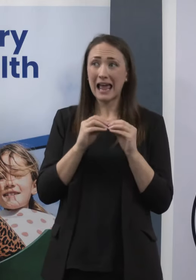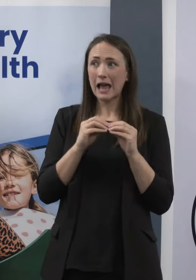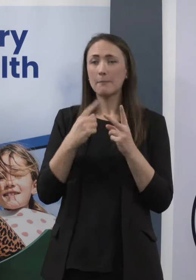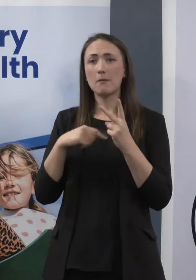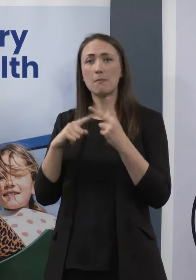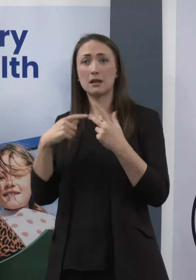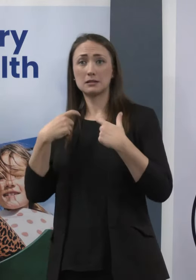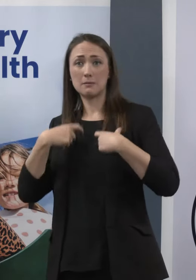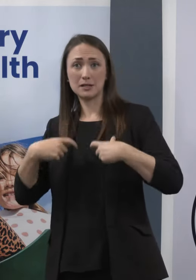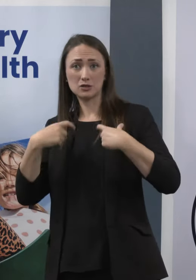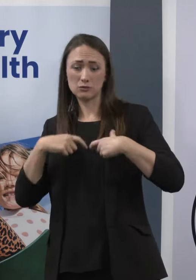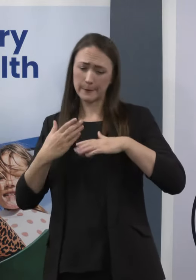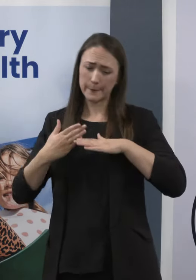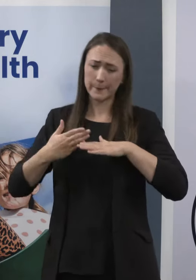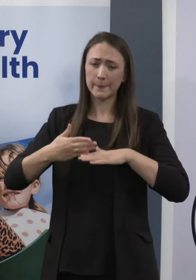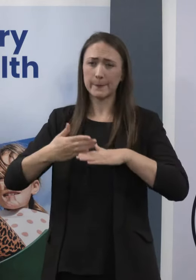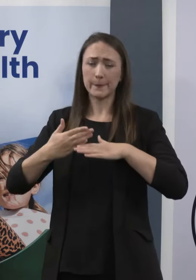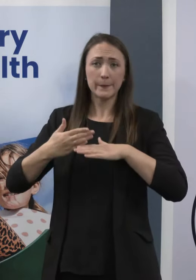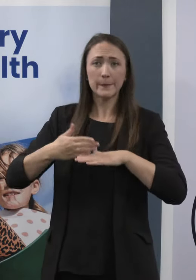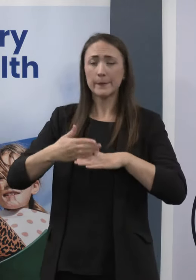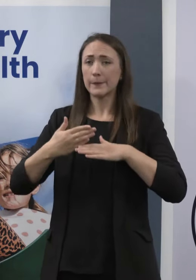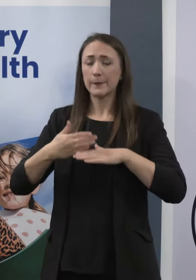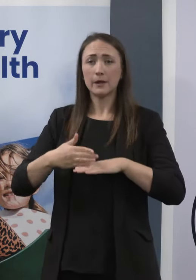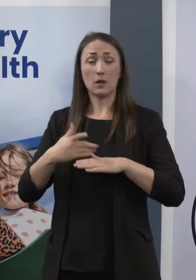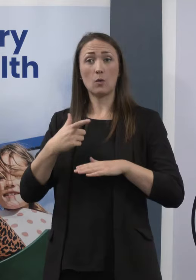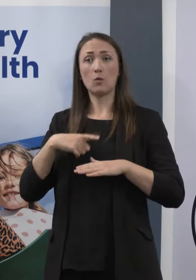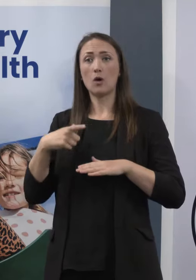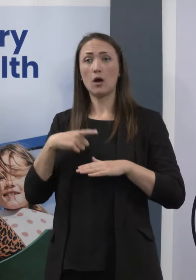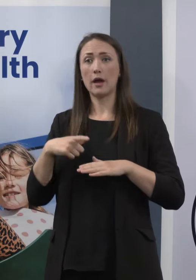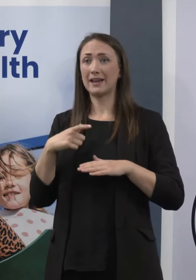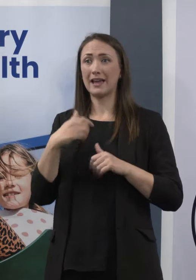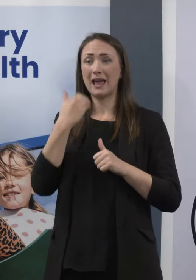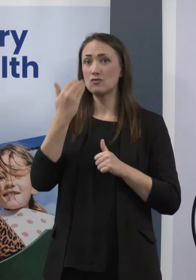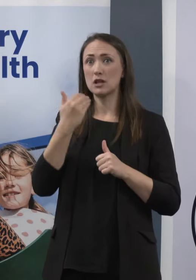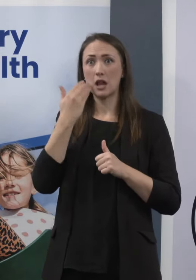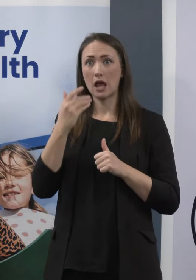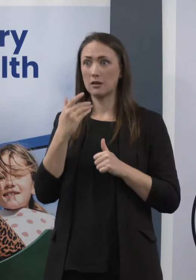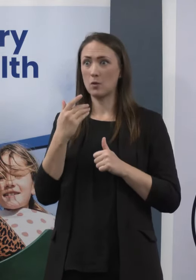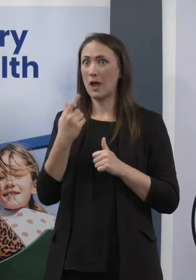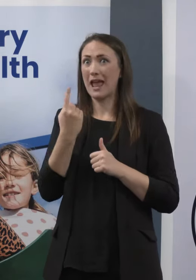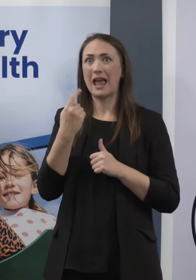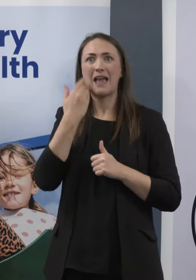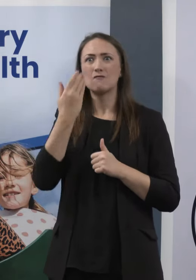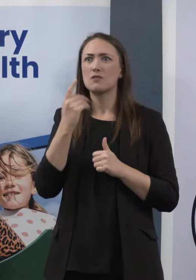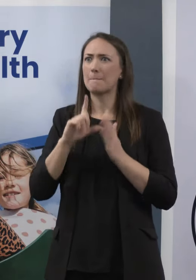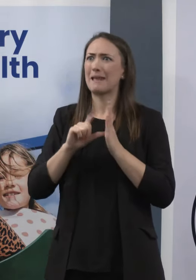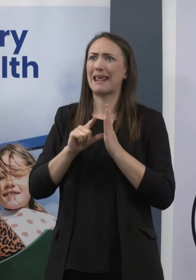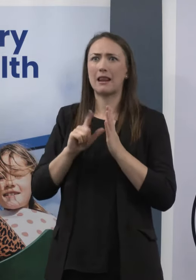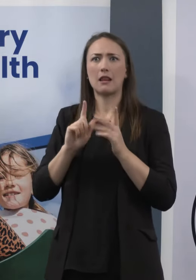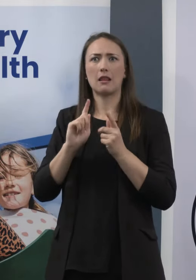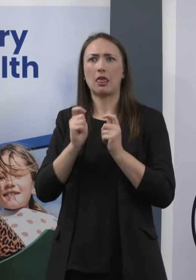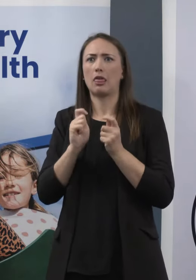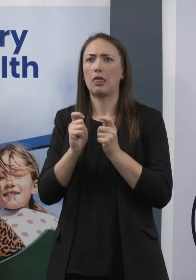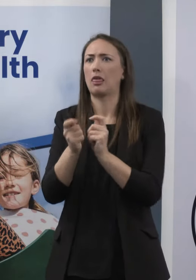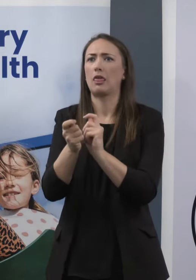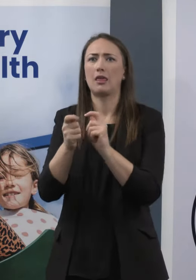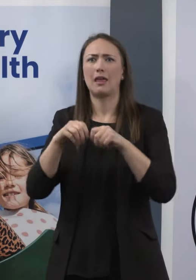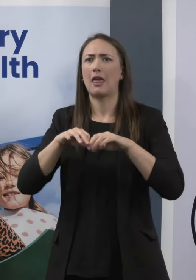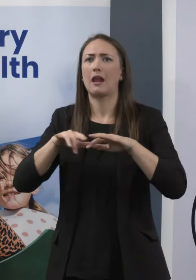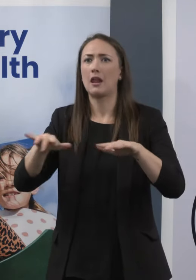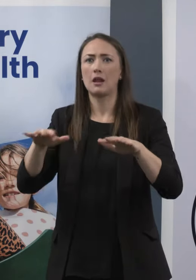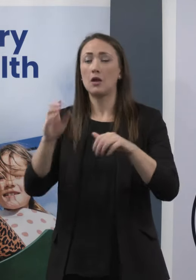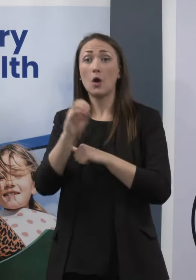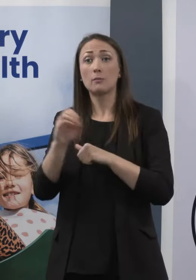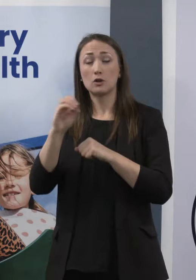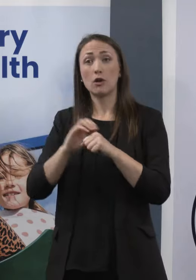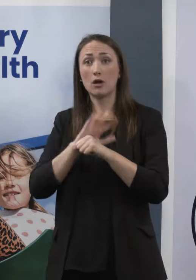extremely hard, were responding on a minute-by-minute basis, really, to a rapidly evolving outbreak with